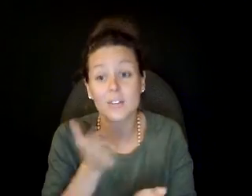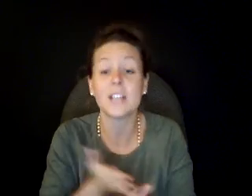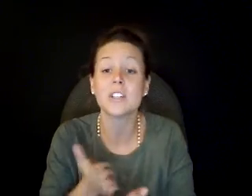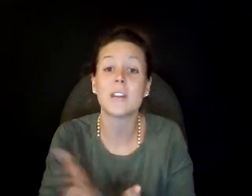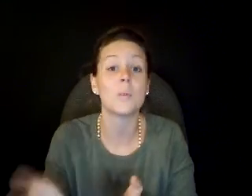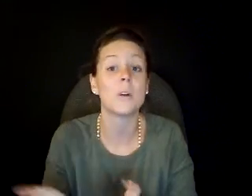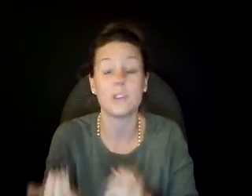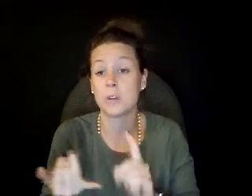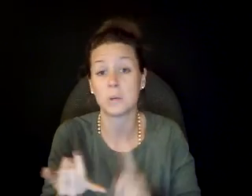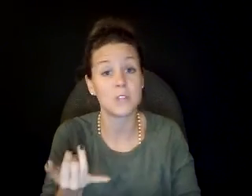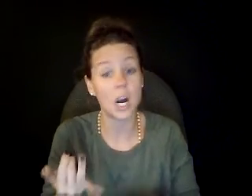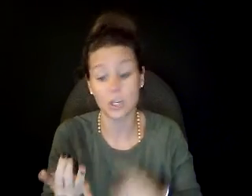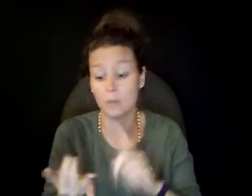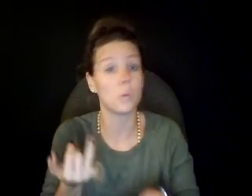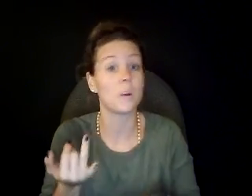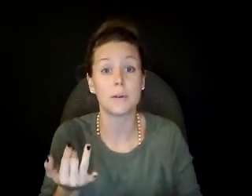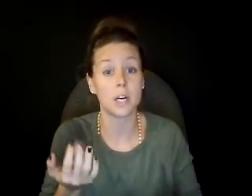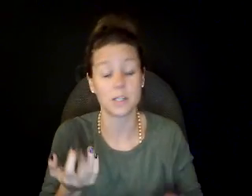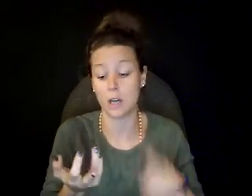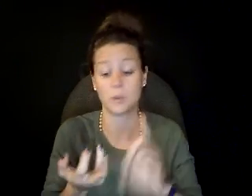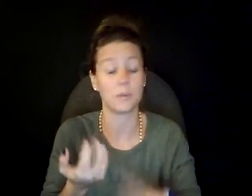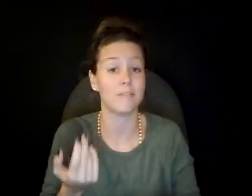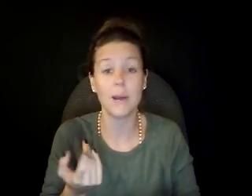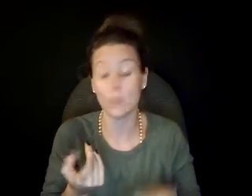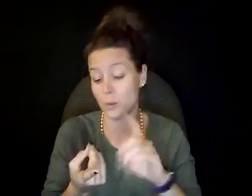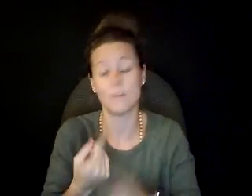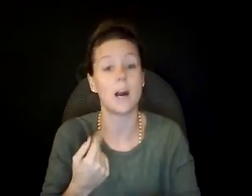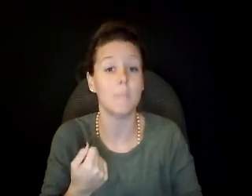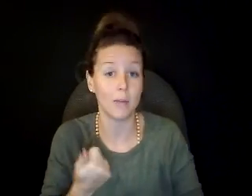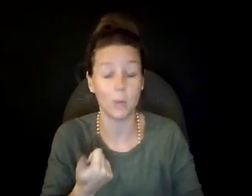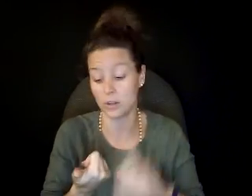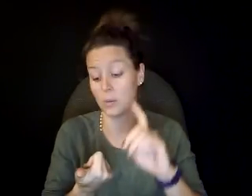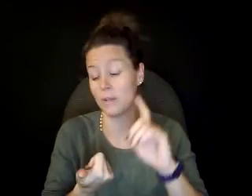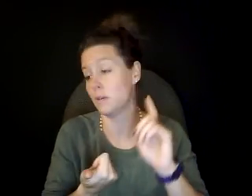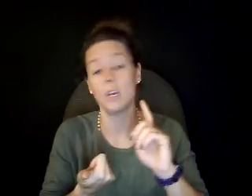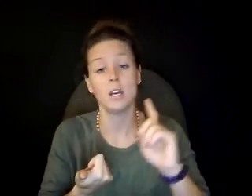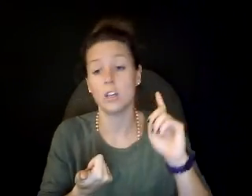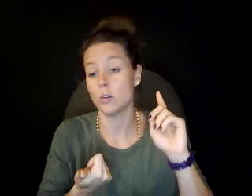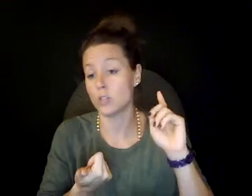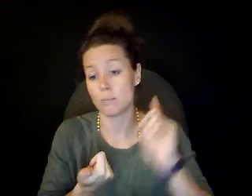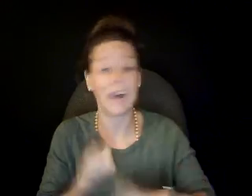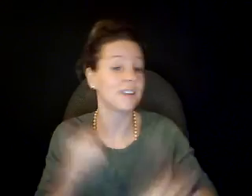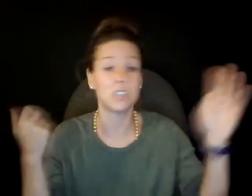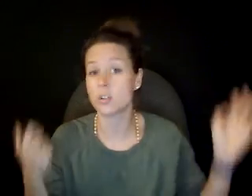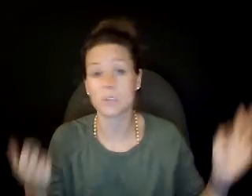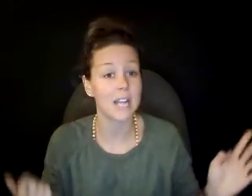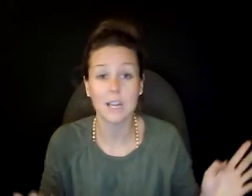for each and every one of you. Whether we've talked, whether we've not talked. Whether we've met, whether we've not met. Whether we've, you know, just passed each other's names